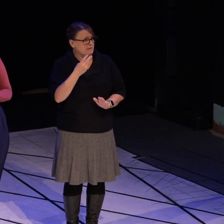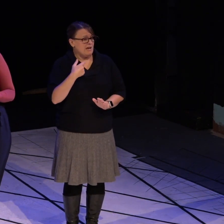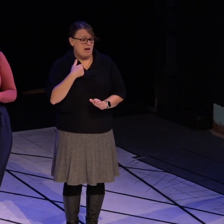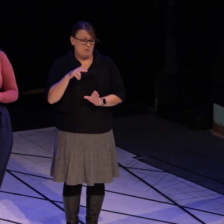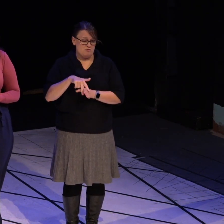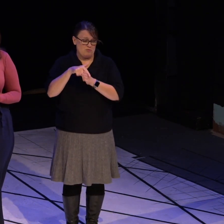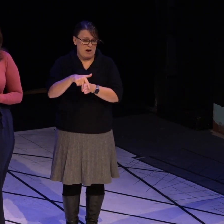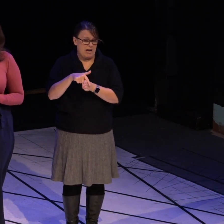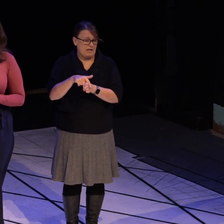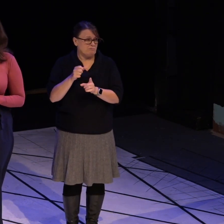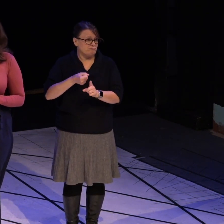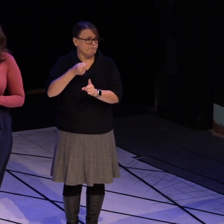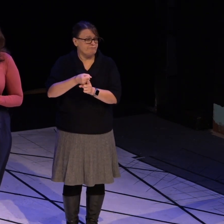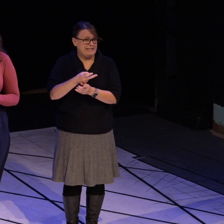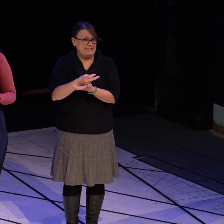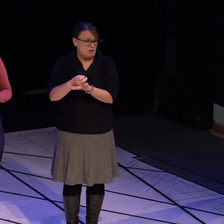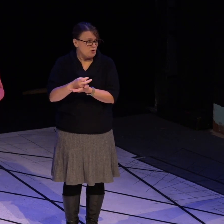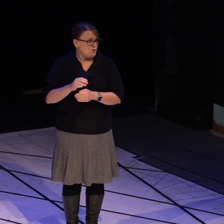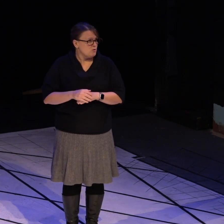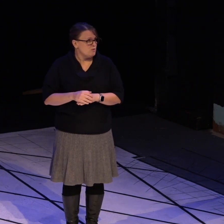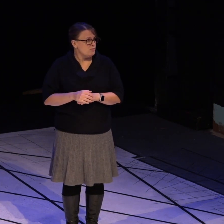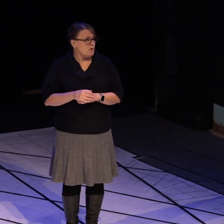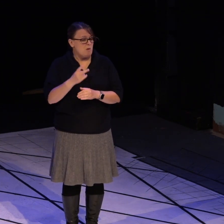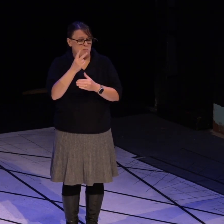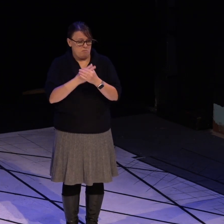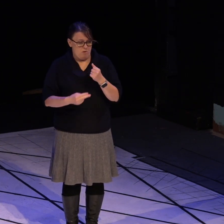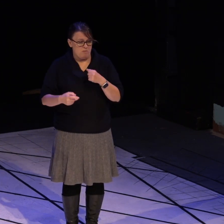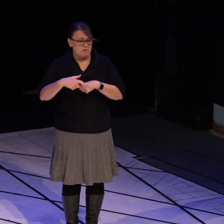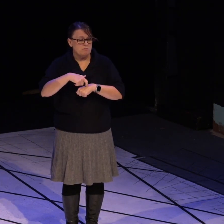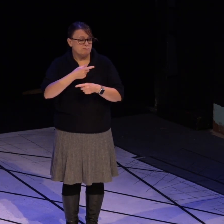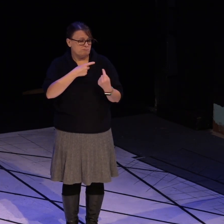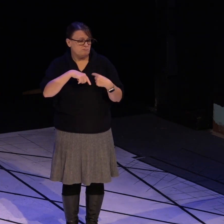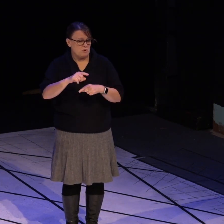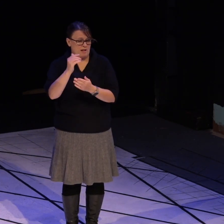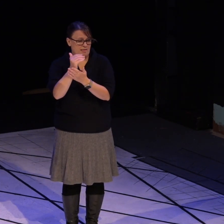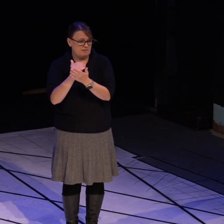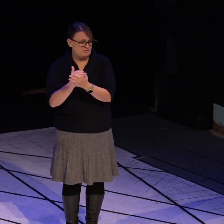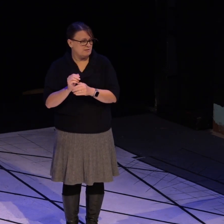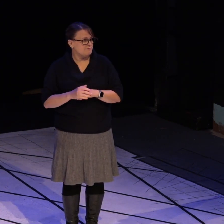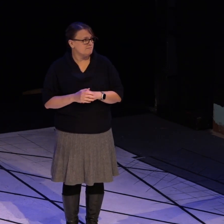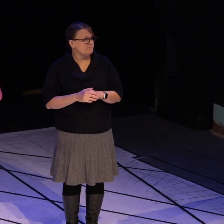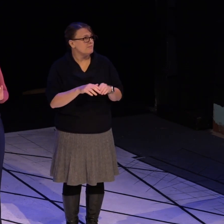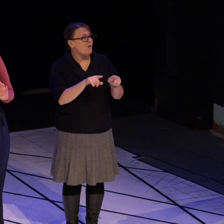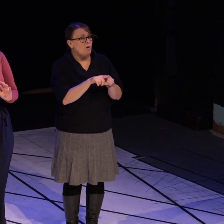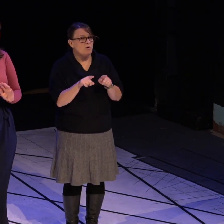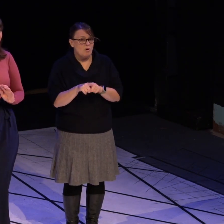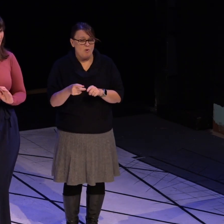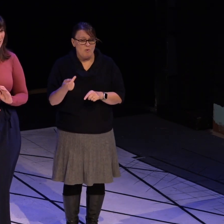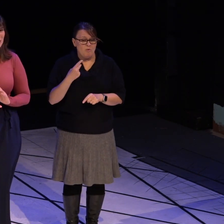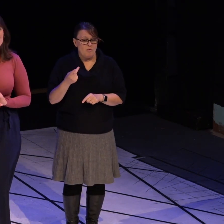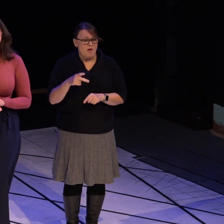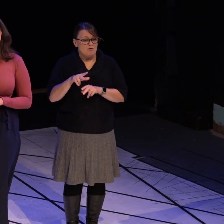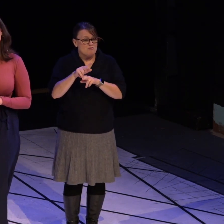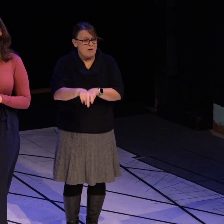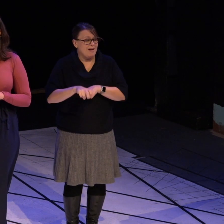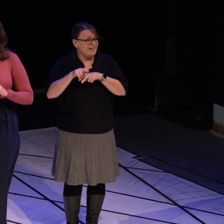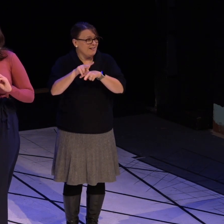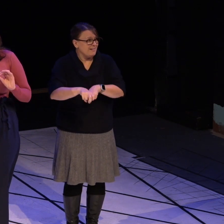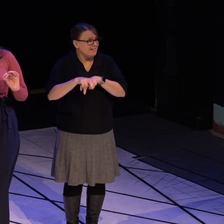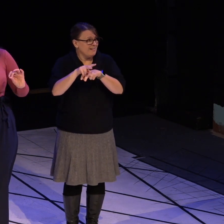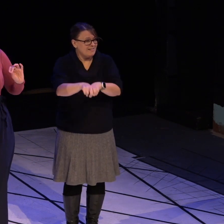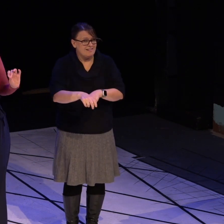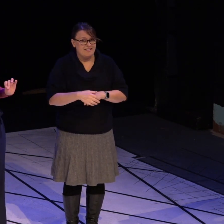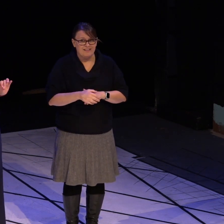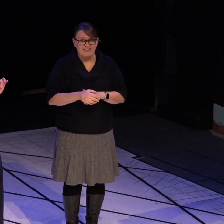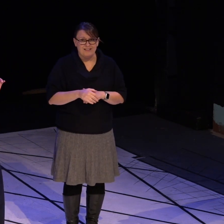riding. Both of those seizures were in a lesson and also at a full canter. And for those of you who are